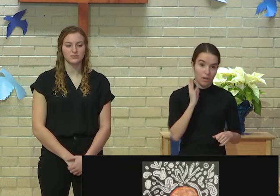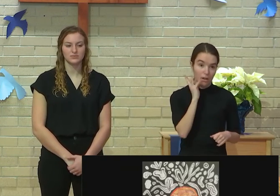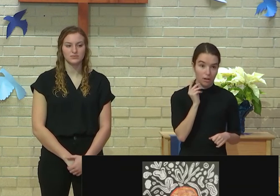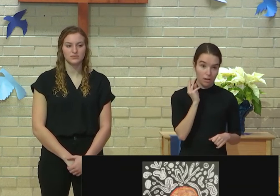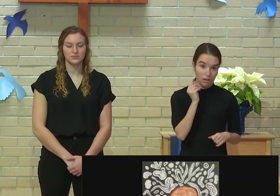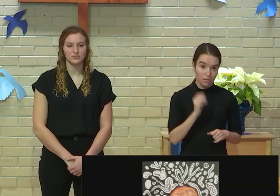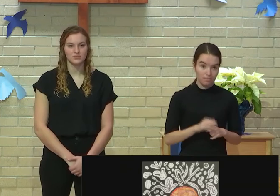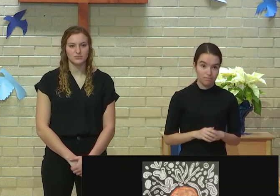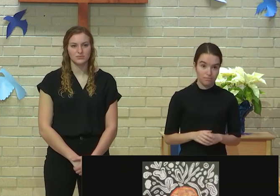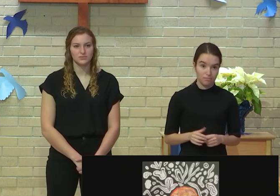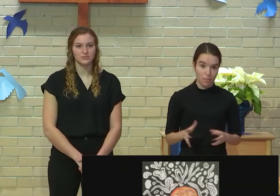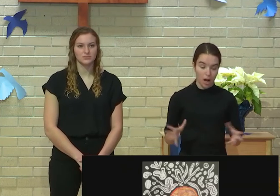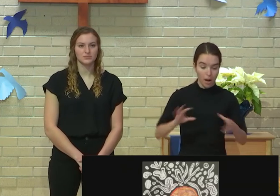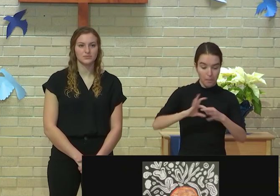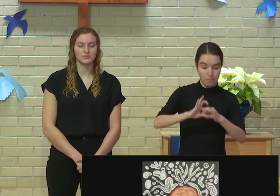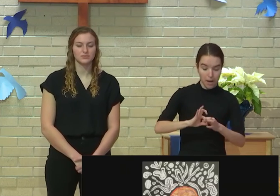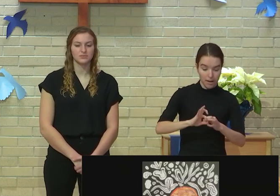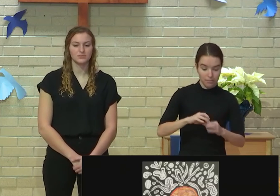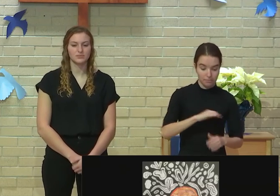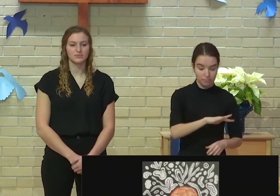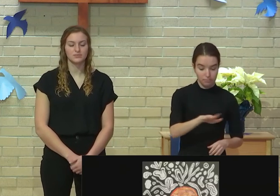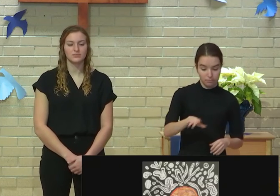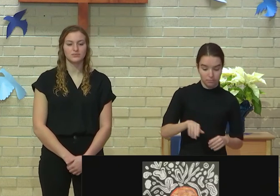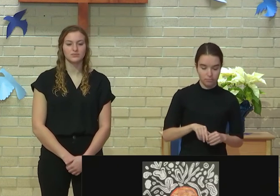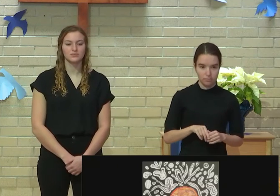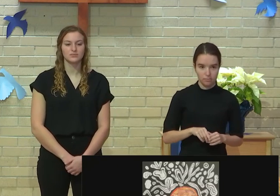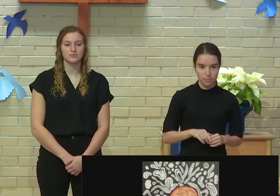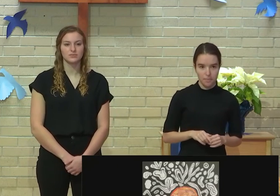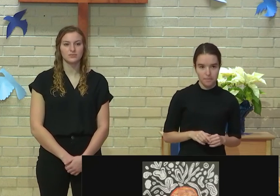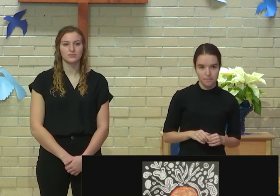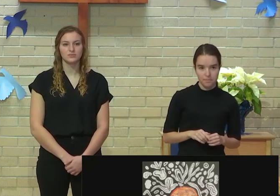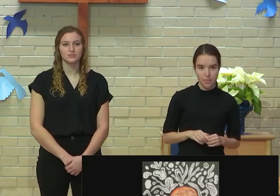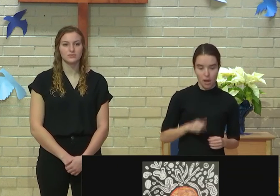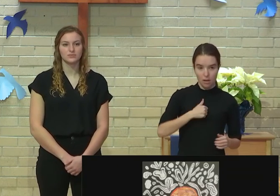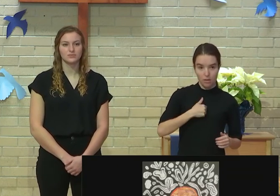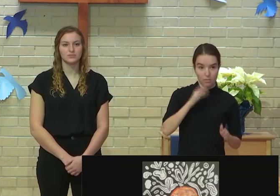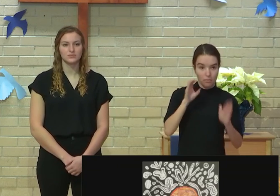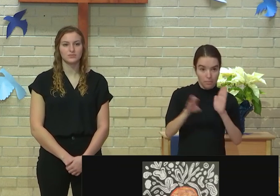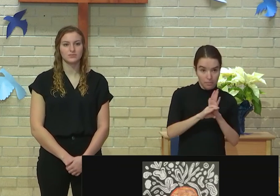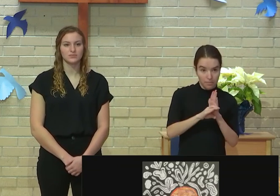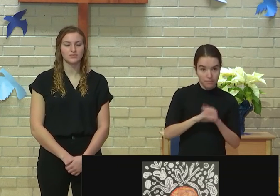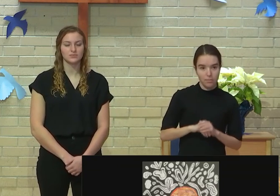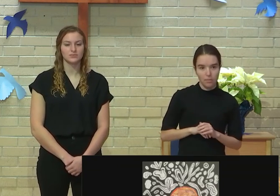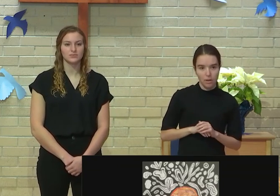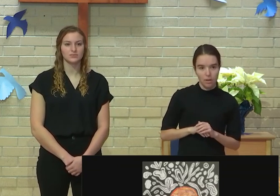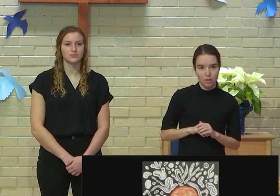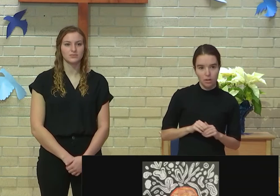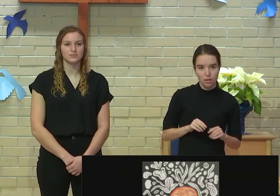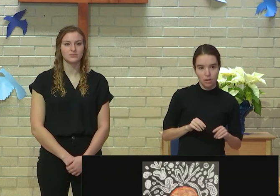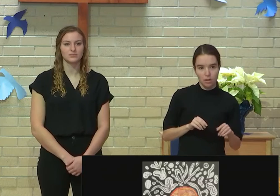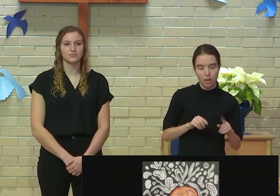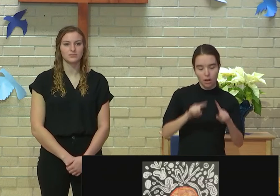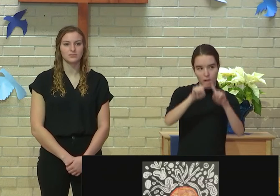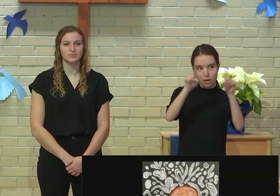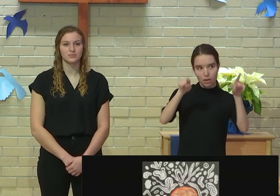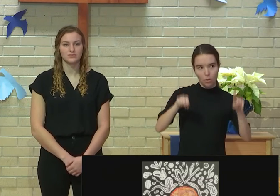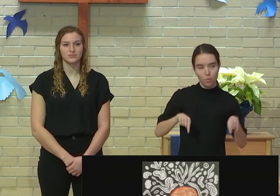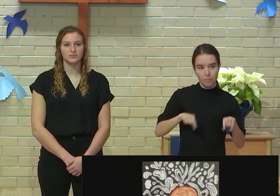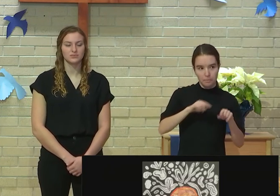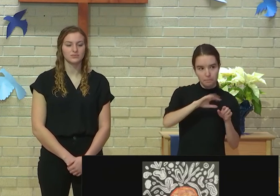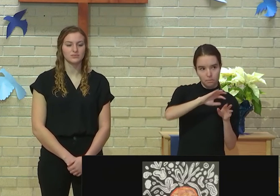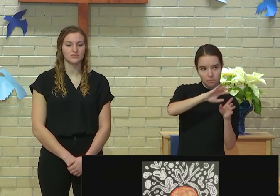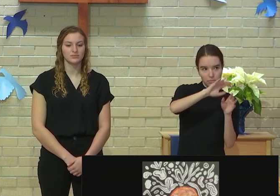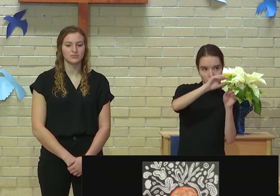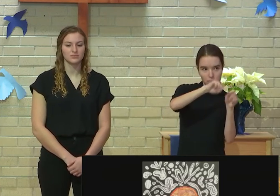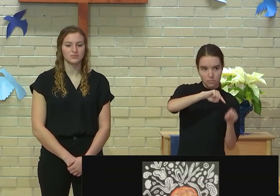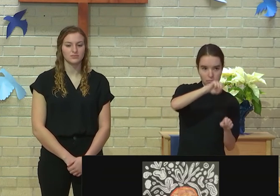on the border or around the picture of myself are these little bubbles. And you can't